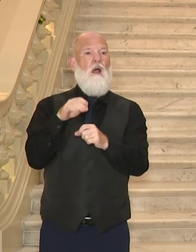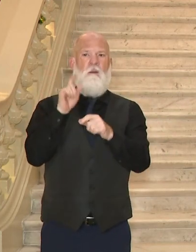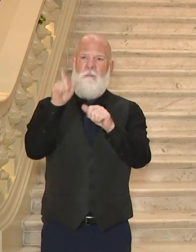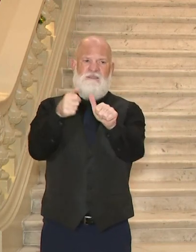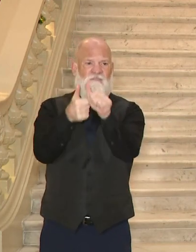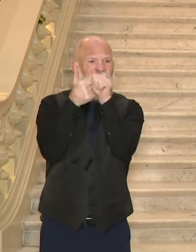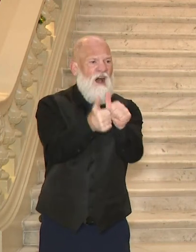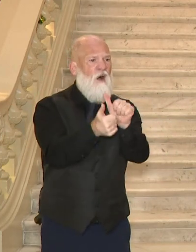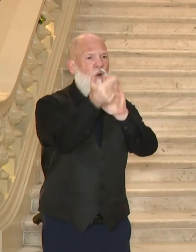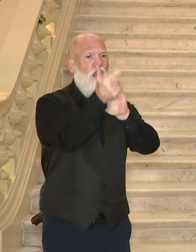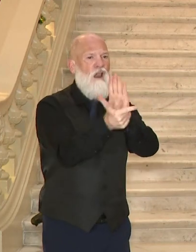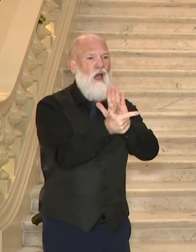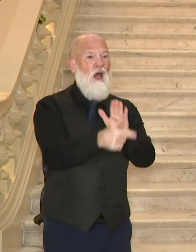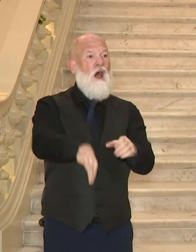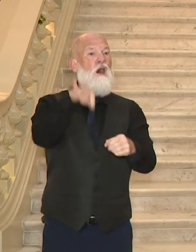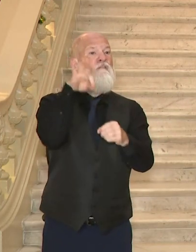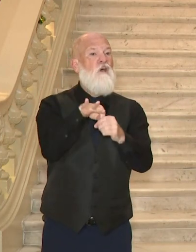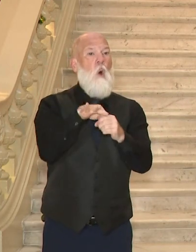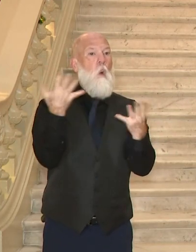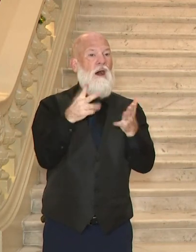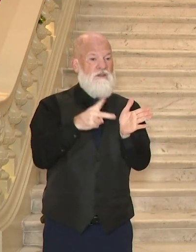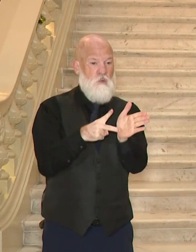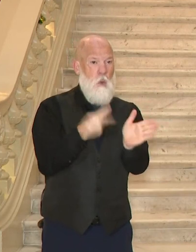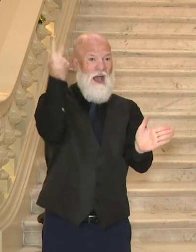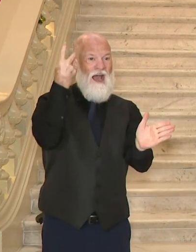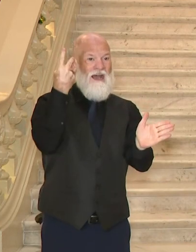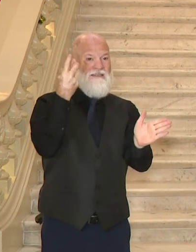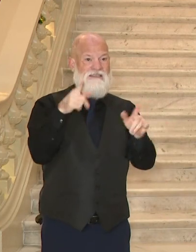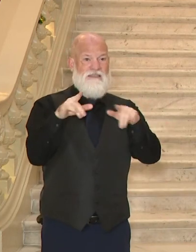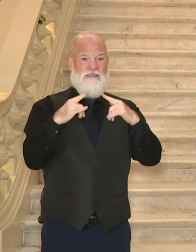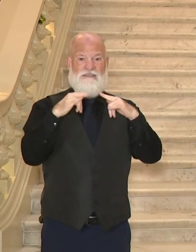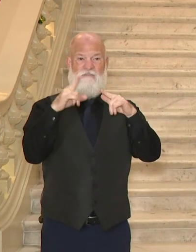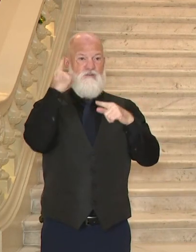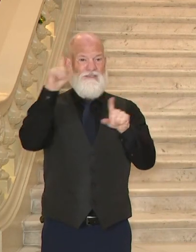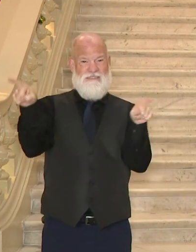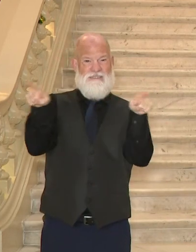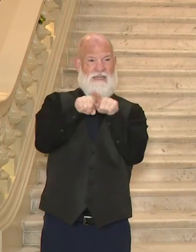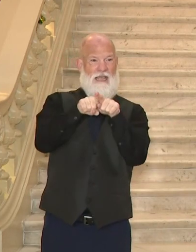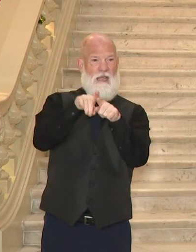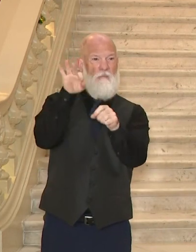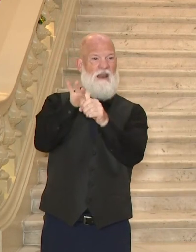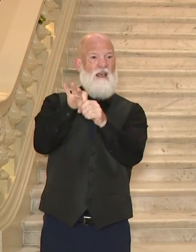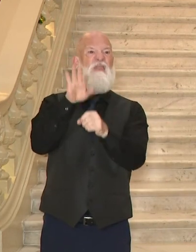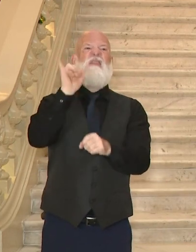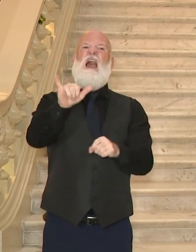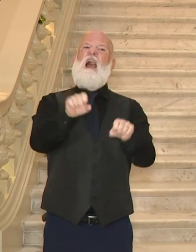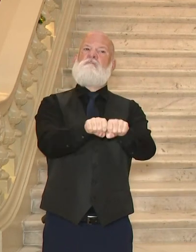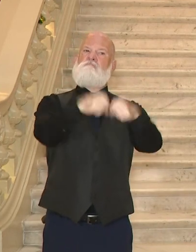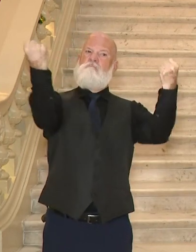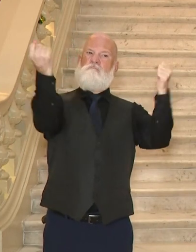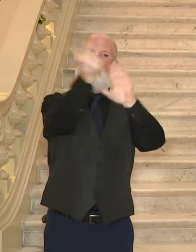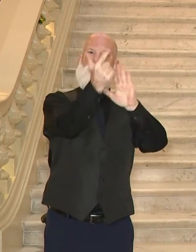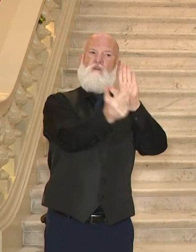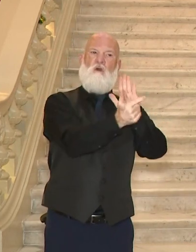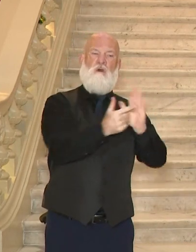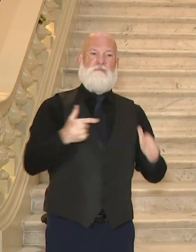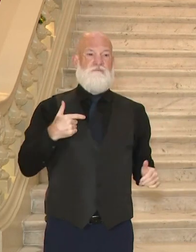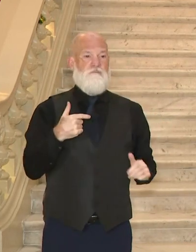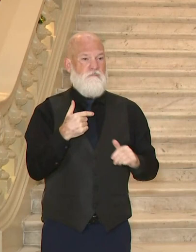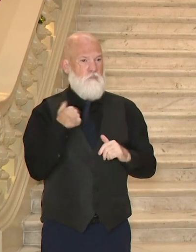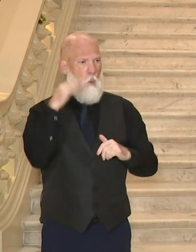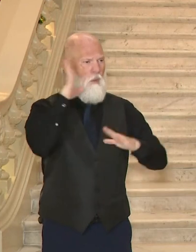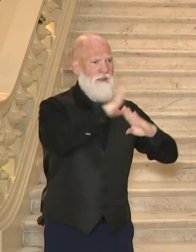one election, obviously. This office will continue to take steps to protect the voting rights of the legally